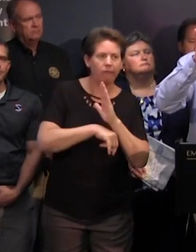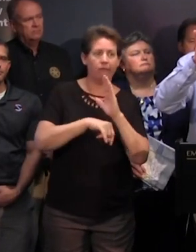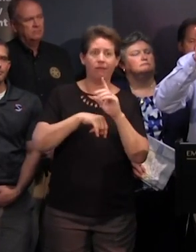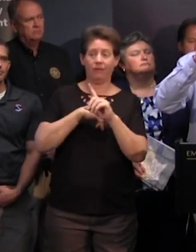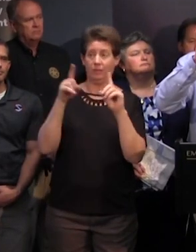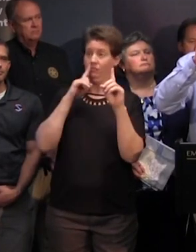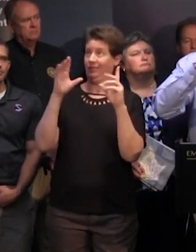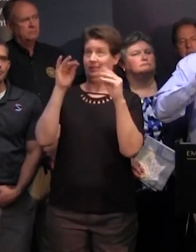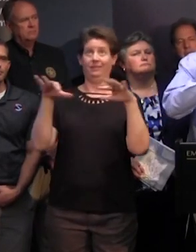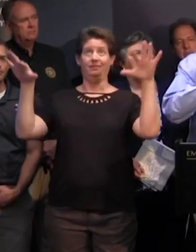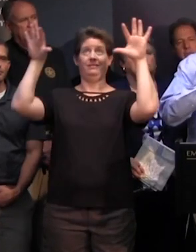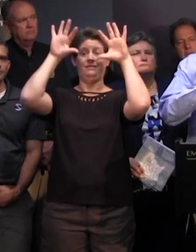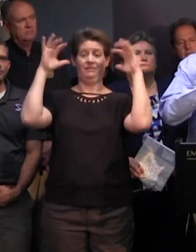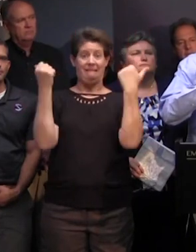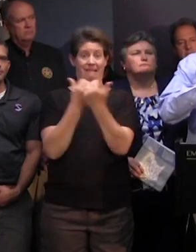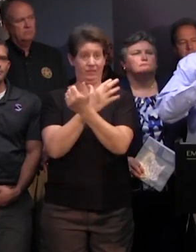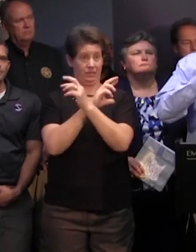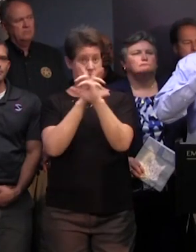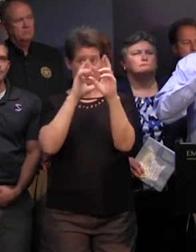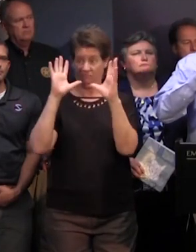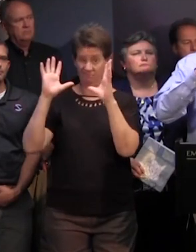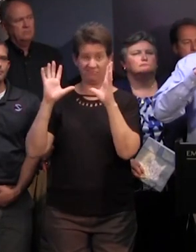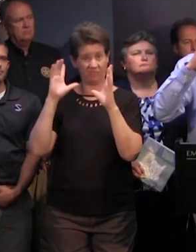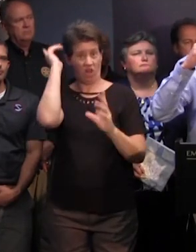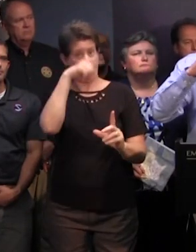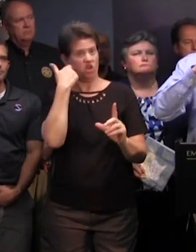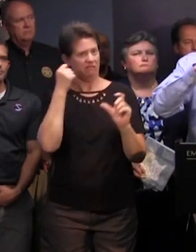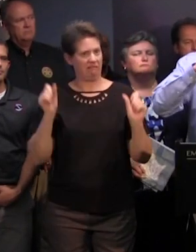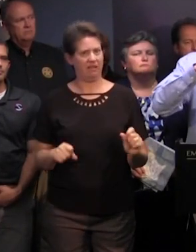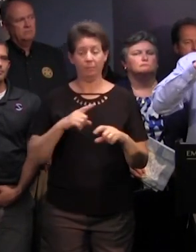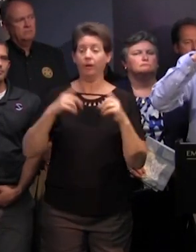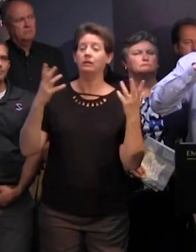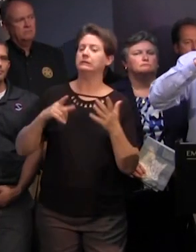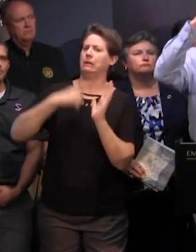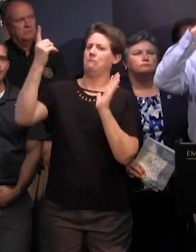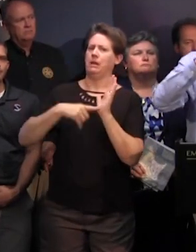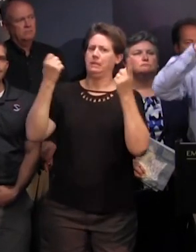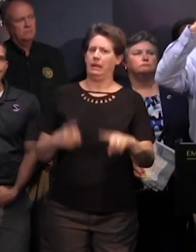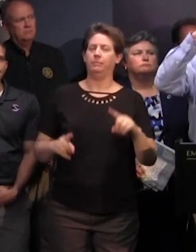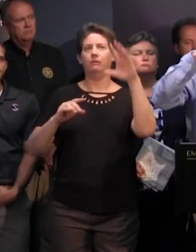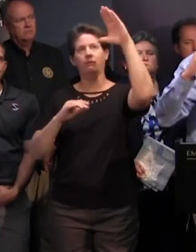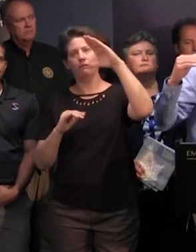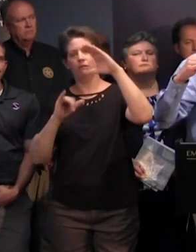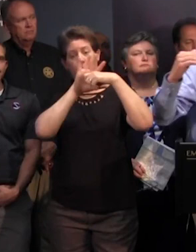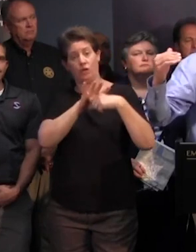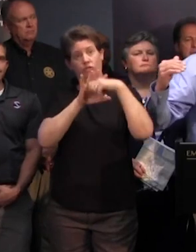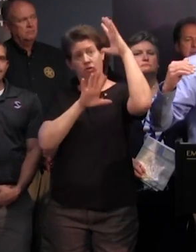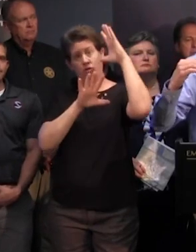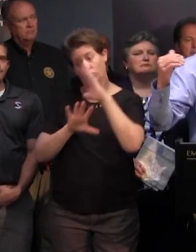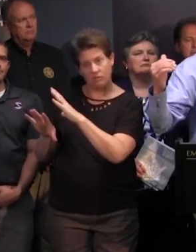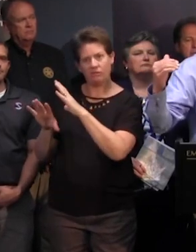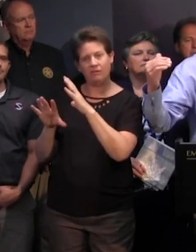atmospheric conditions are such that there's nothing stopping it a lot of times the high pressure that is now north of the